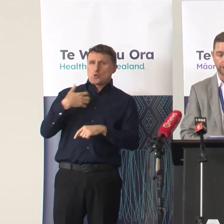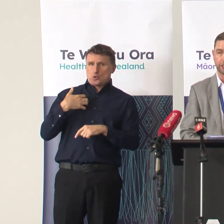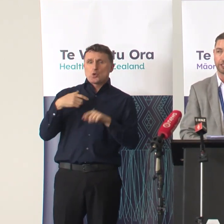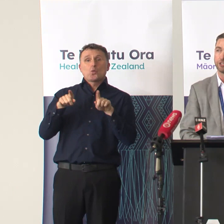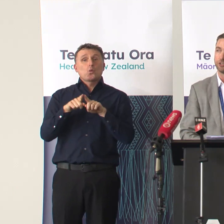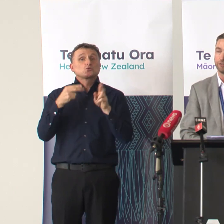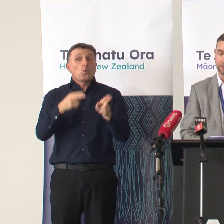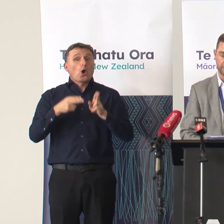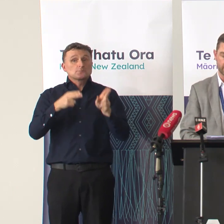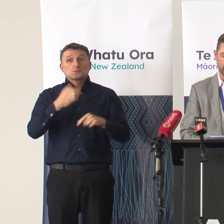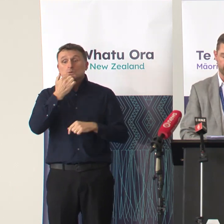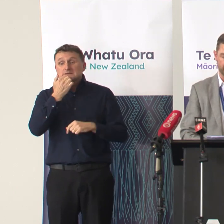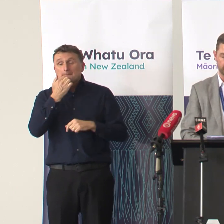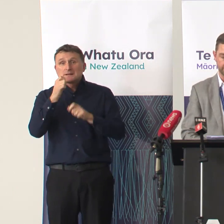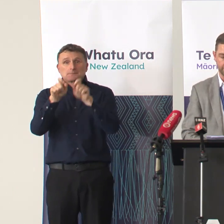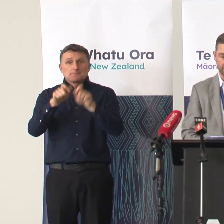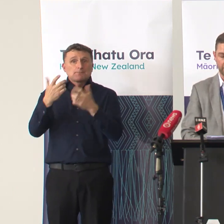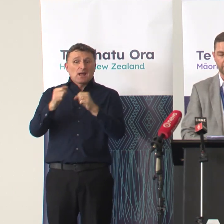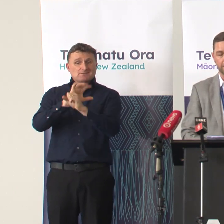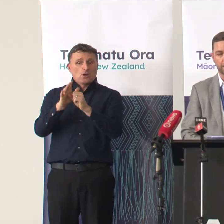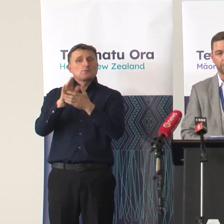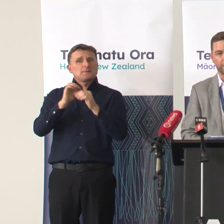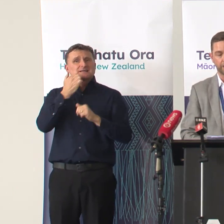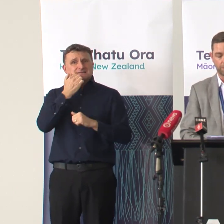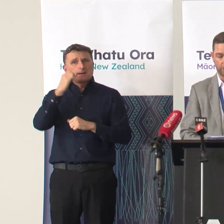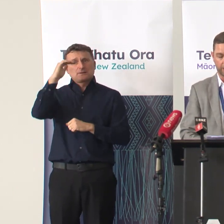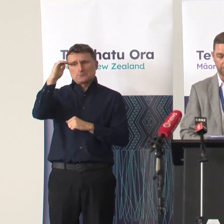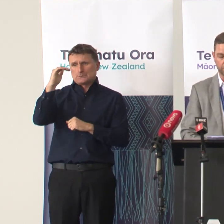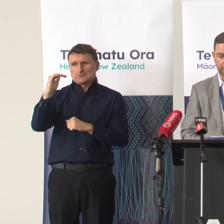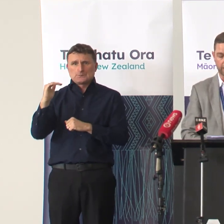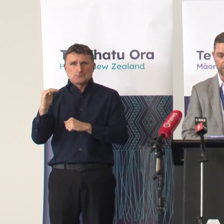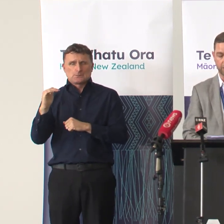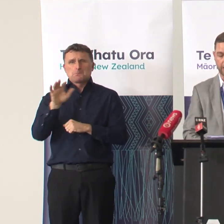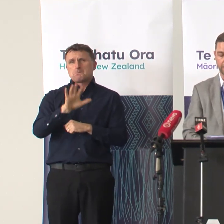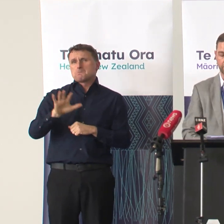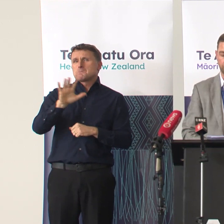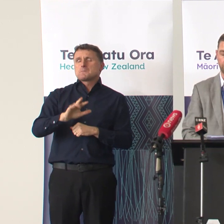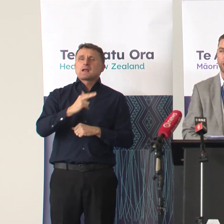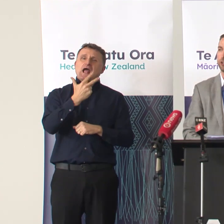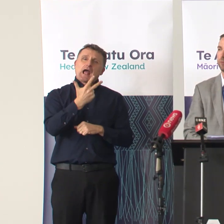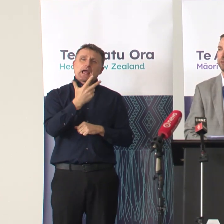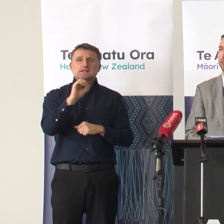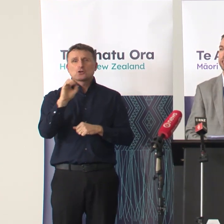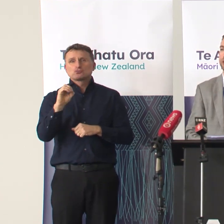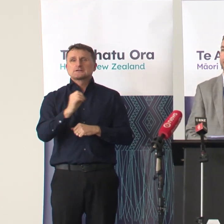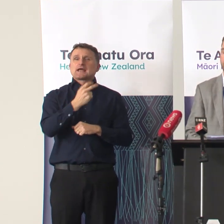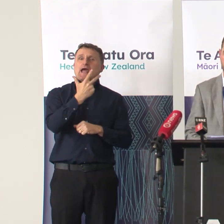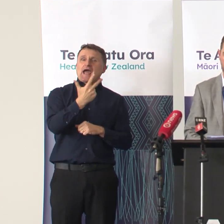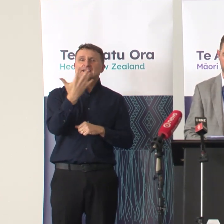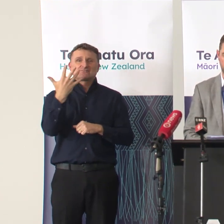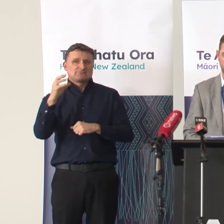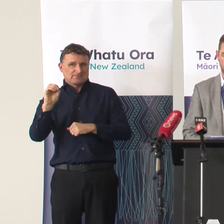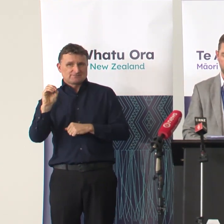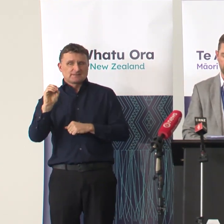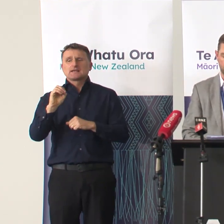suggesting these two have peaked at sitting between somewhere between 800 and 850 occupied beds across